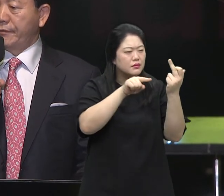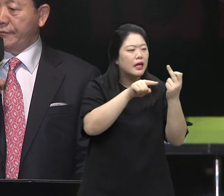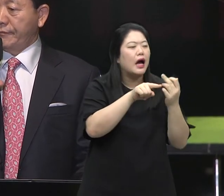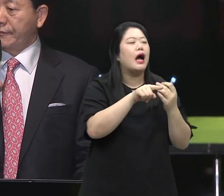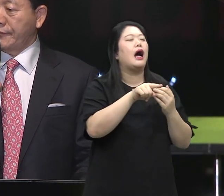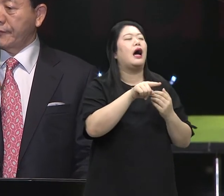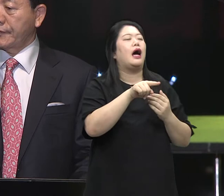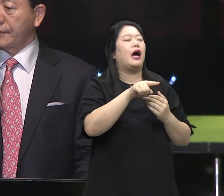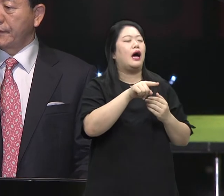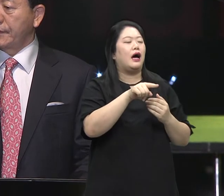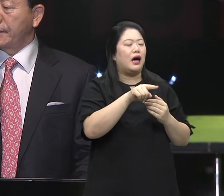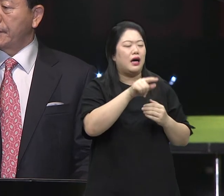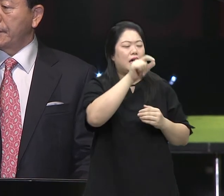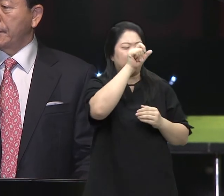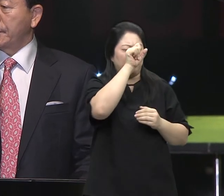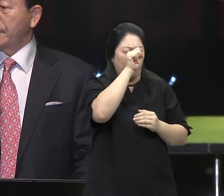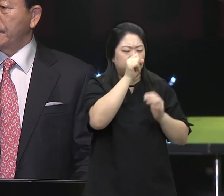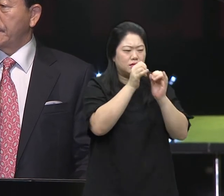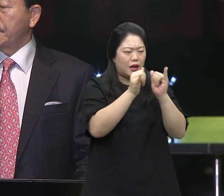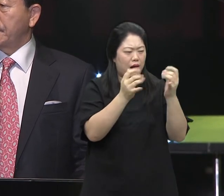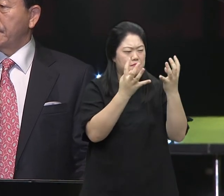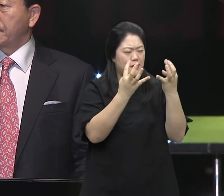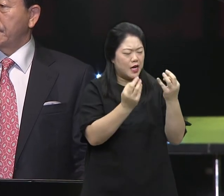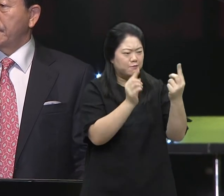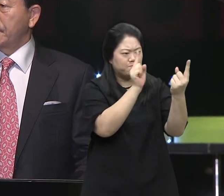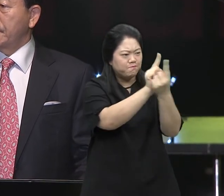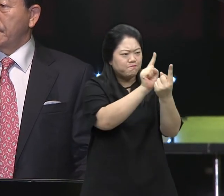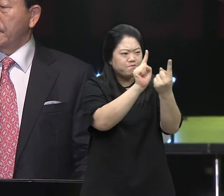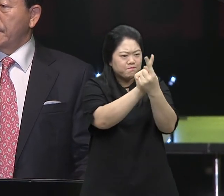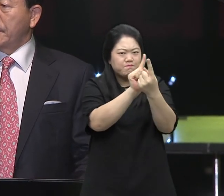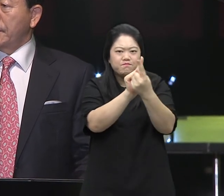Entering into the covenant of Calvary, I realized there are a lot of good people.